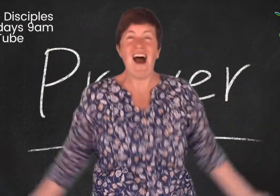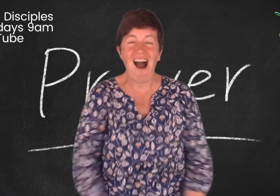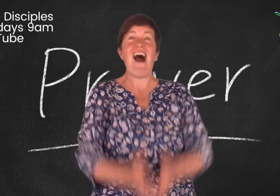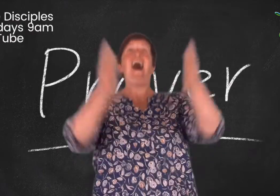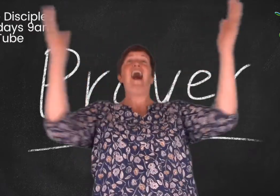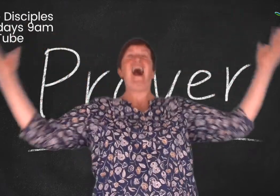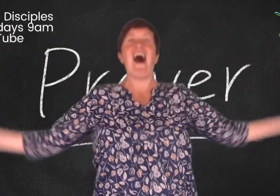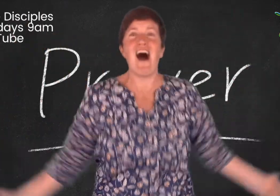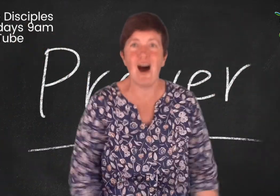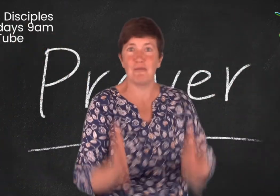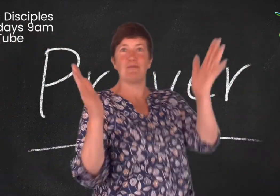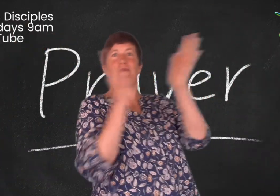Amen.